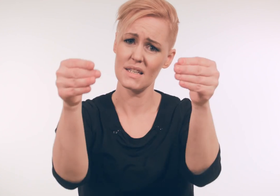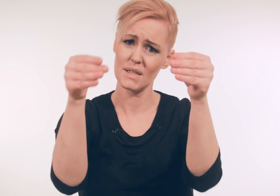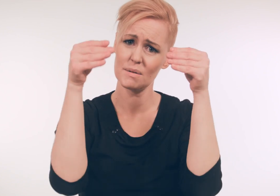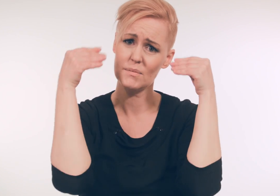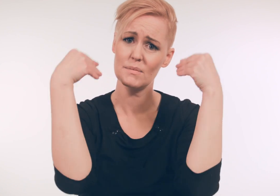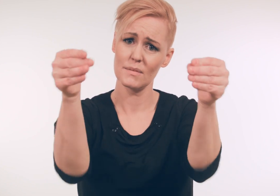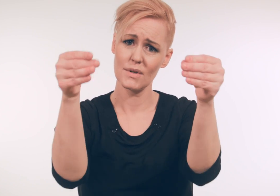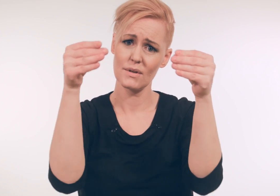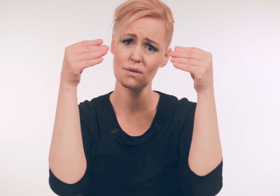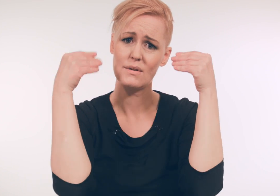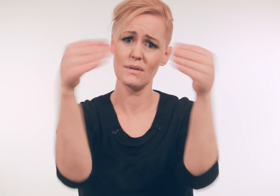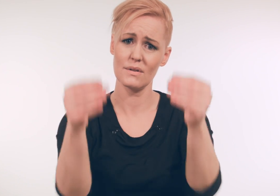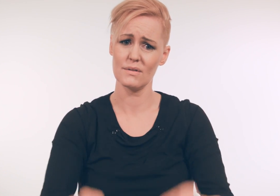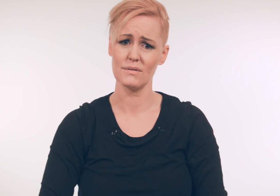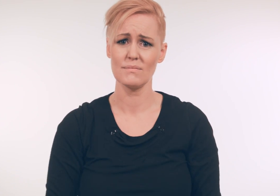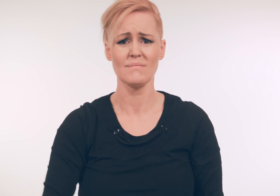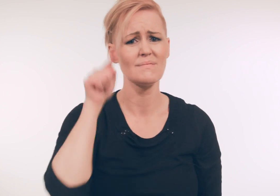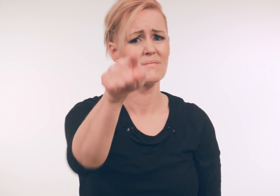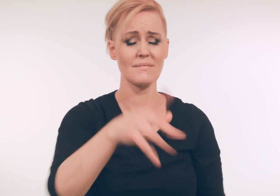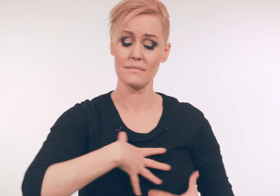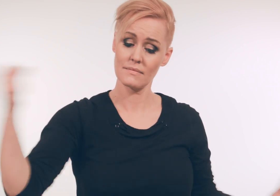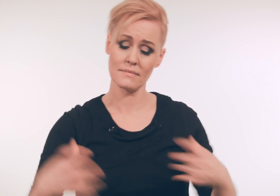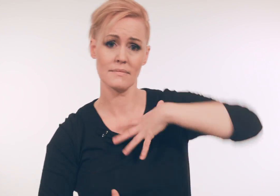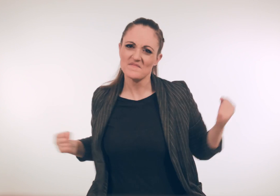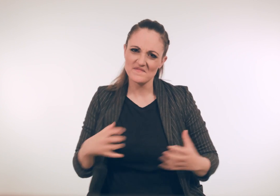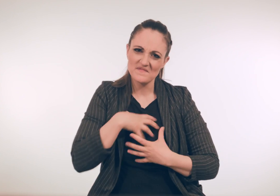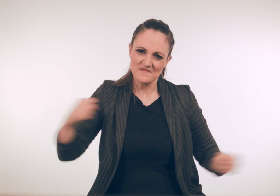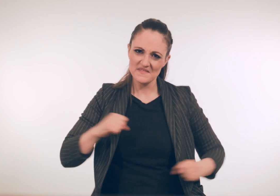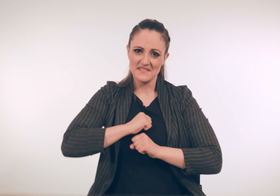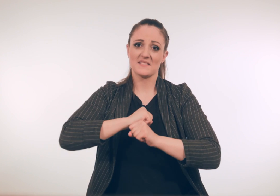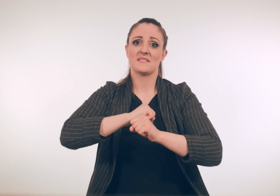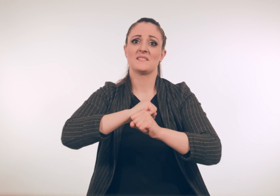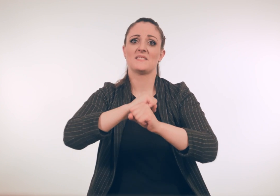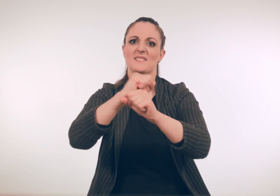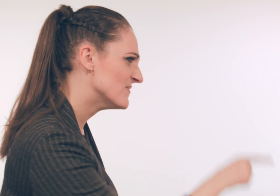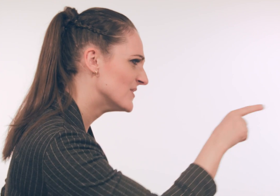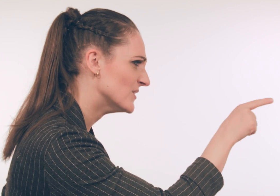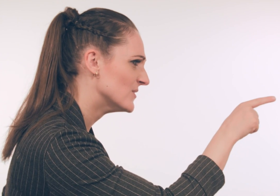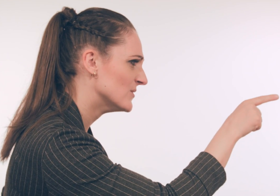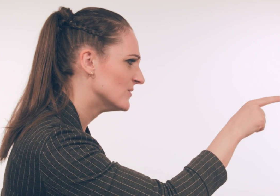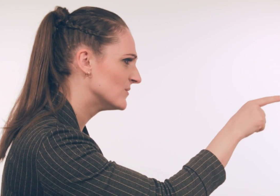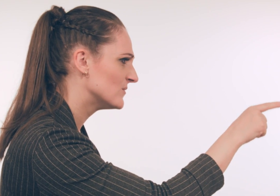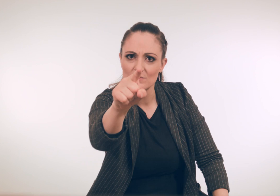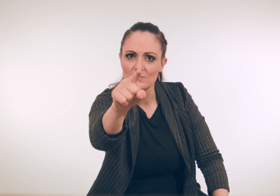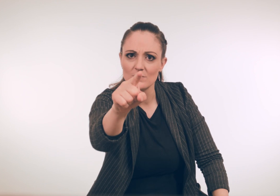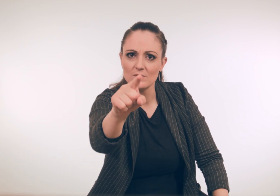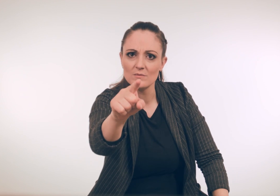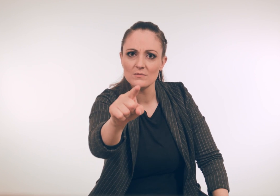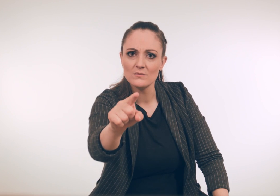Paper, you cut right through, a thousand words for you